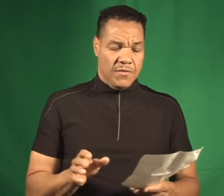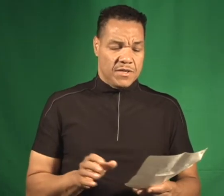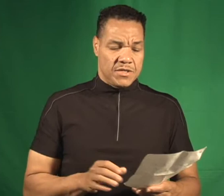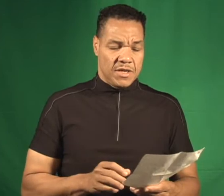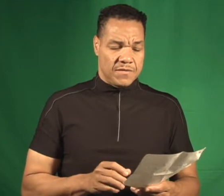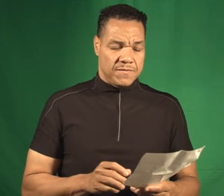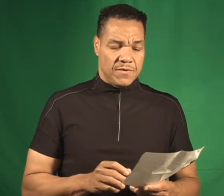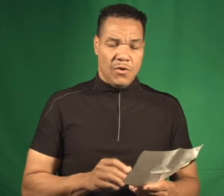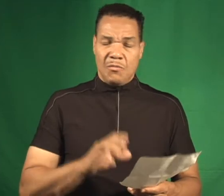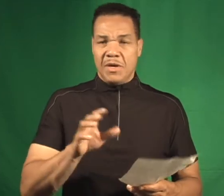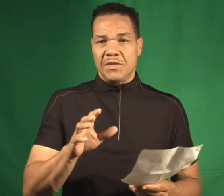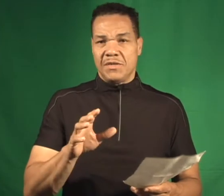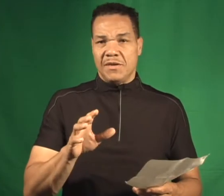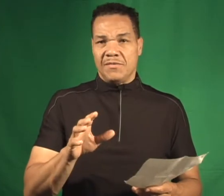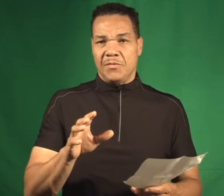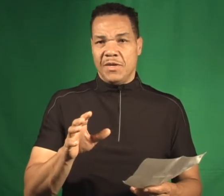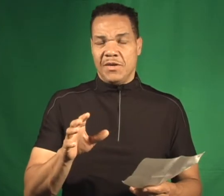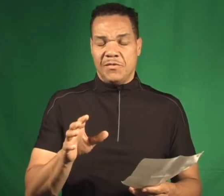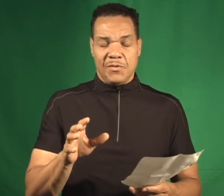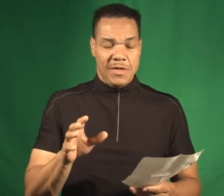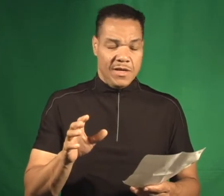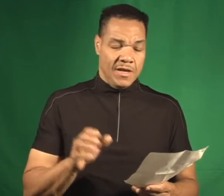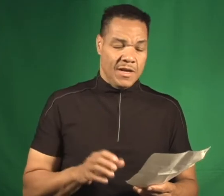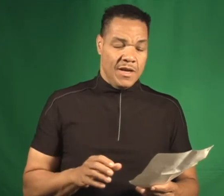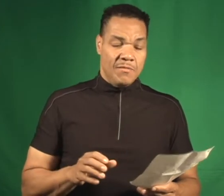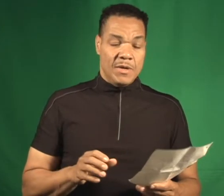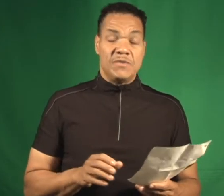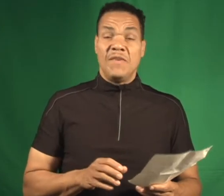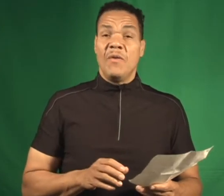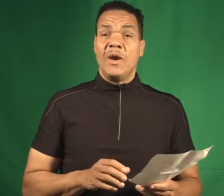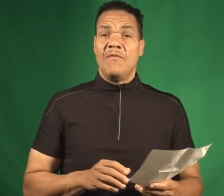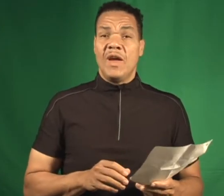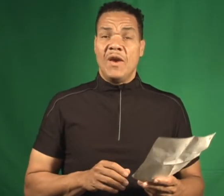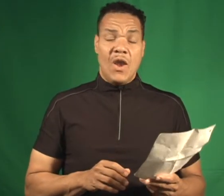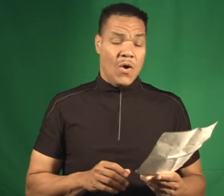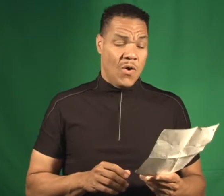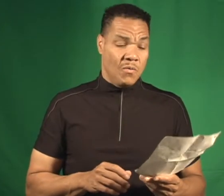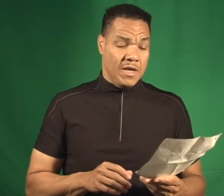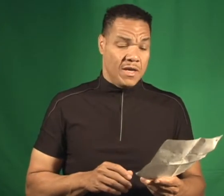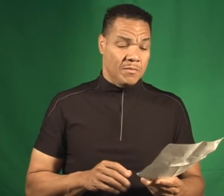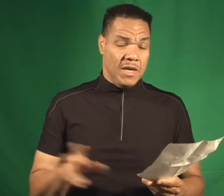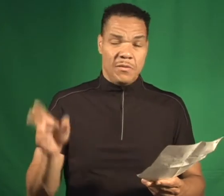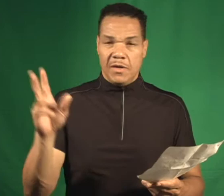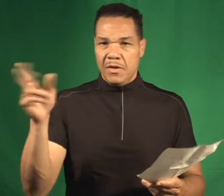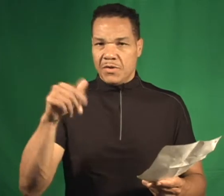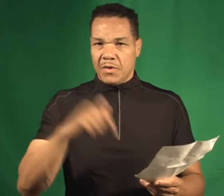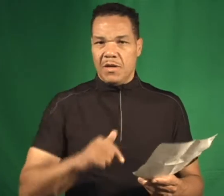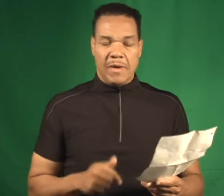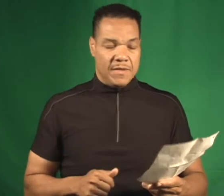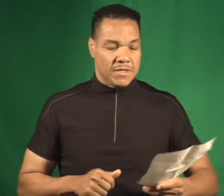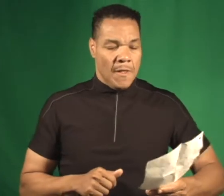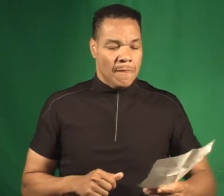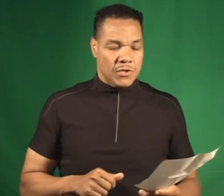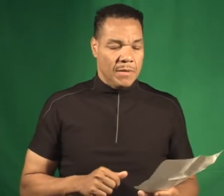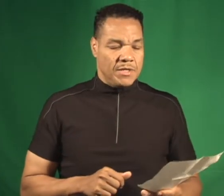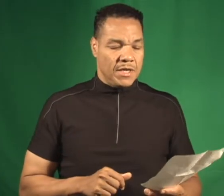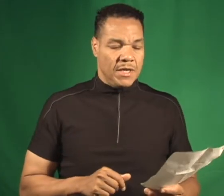fun stuff. A whole bunch of stuff that we did over the weekend. But it's a very, very long weekend. But anyway, you guys want to hear about this. So, let me tell you.